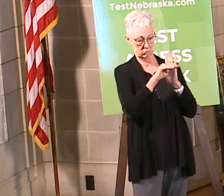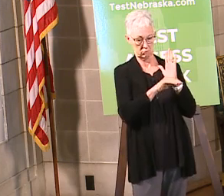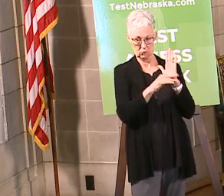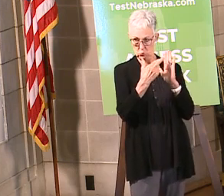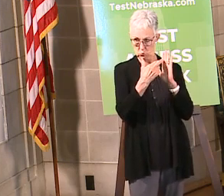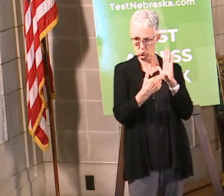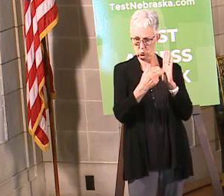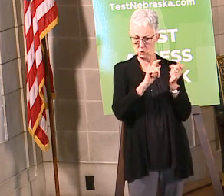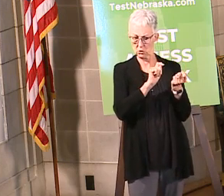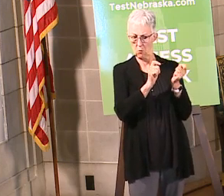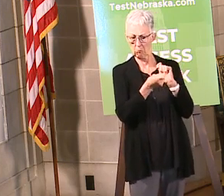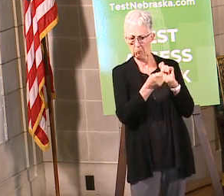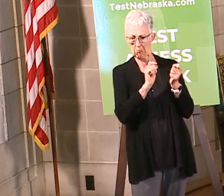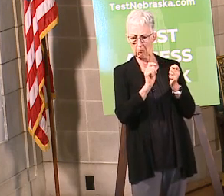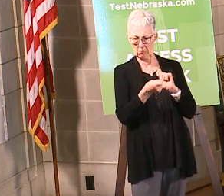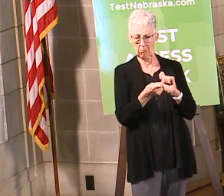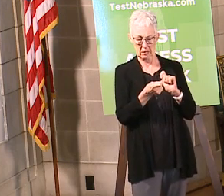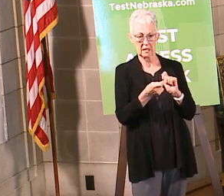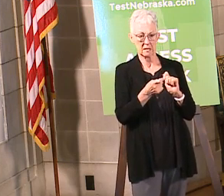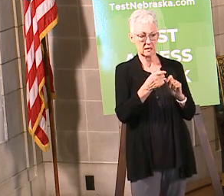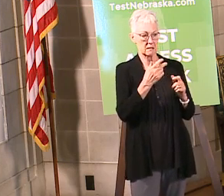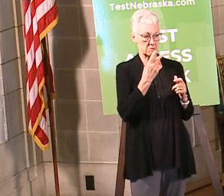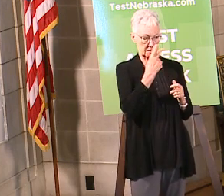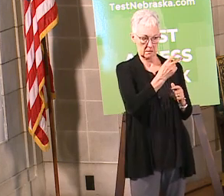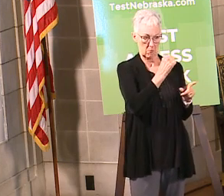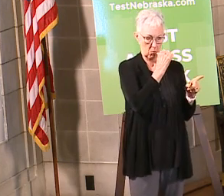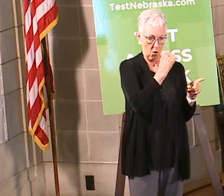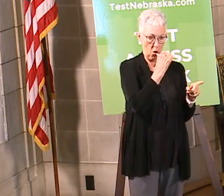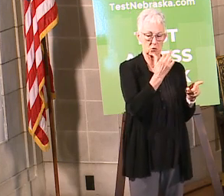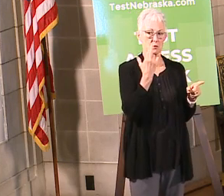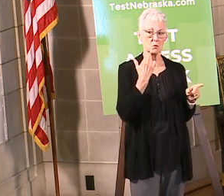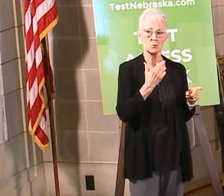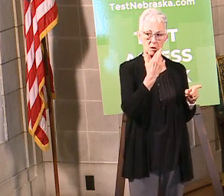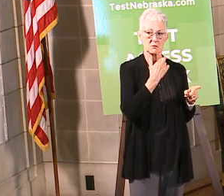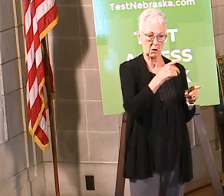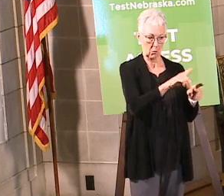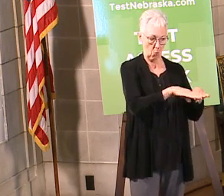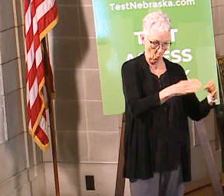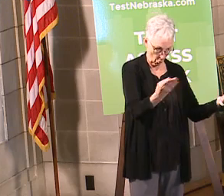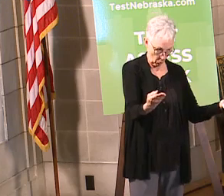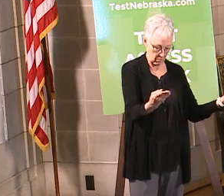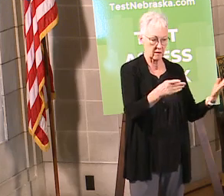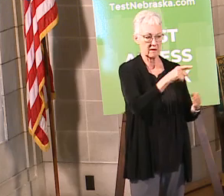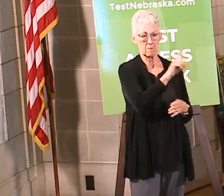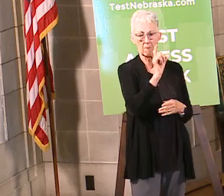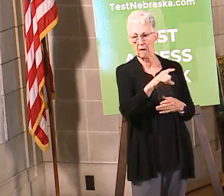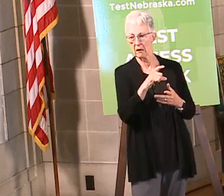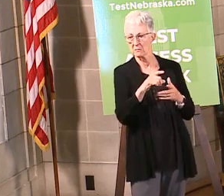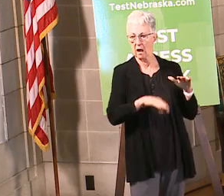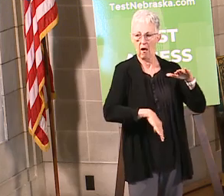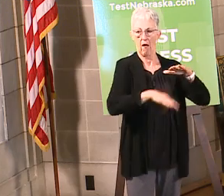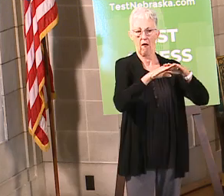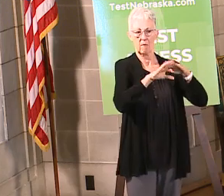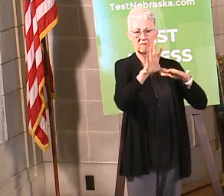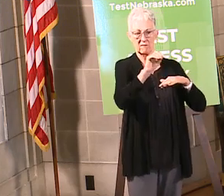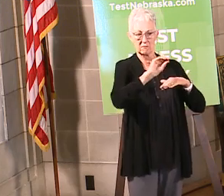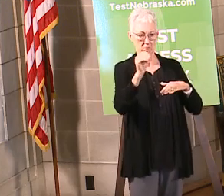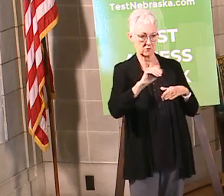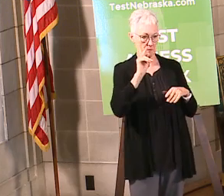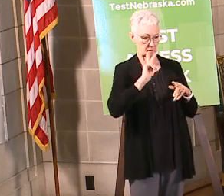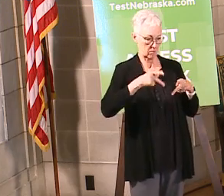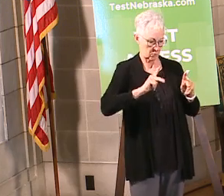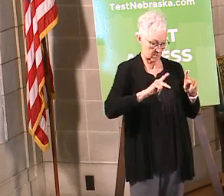continually tracked. Bars and restaurants are reopening with restrictions on things like capacity and only being seated if ordering food.